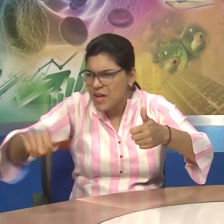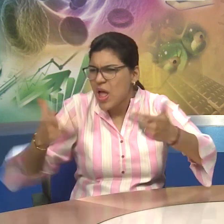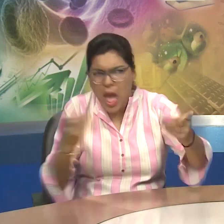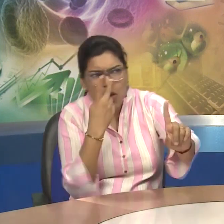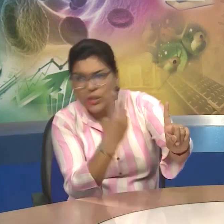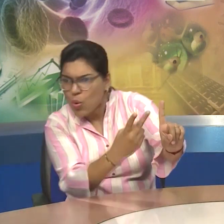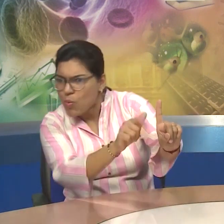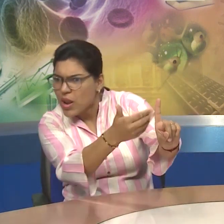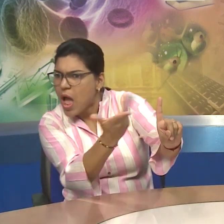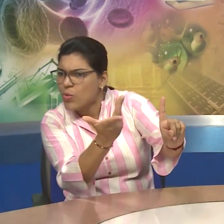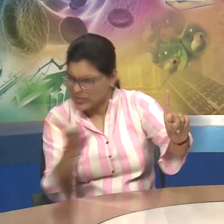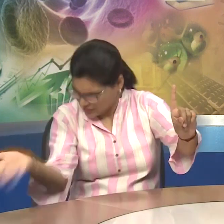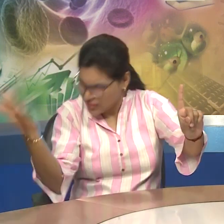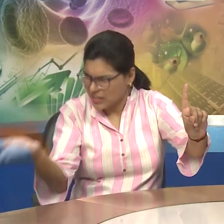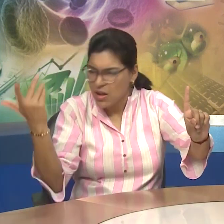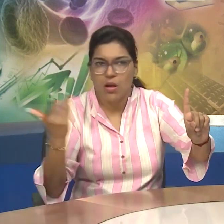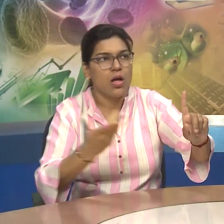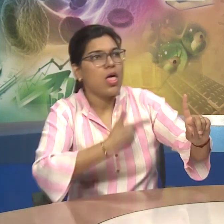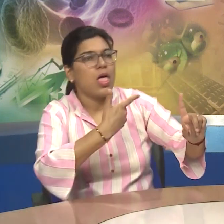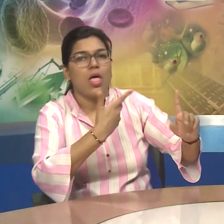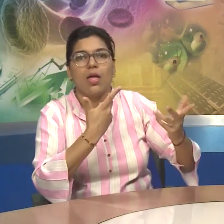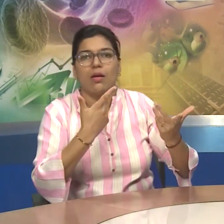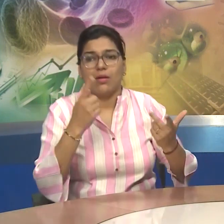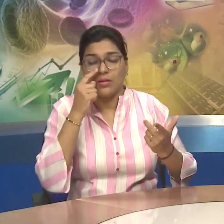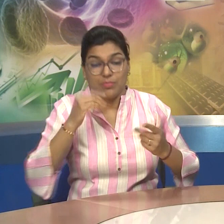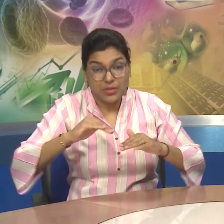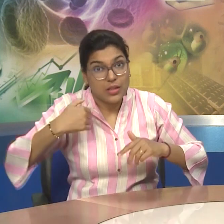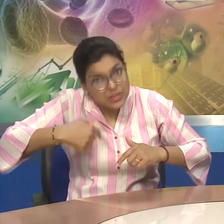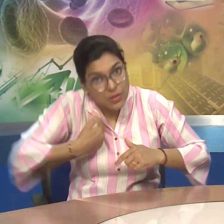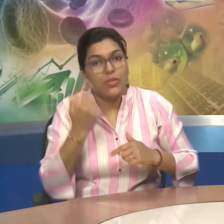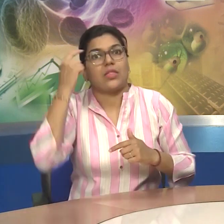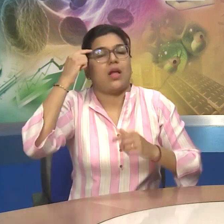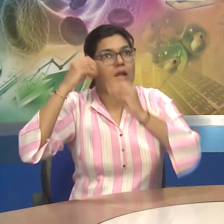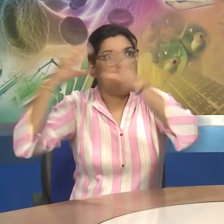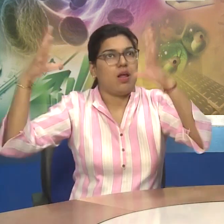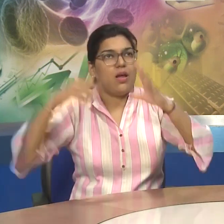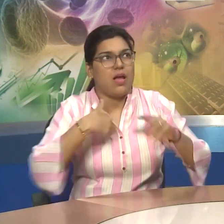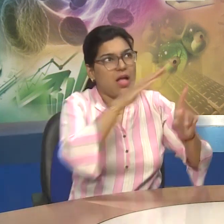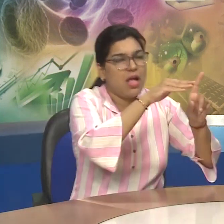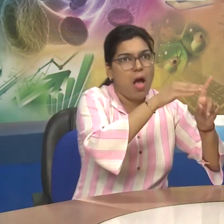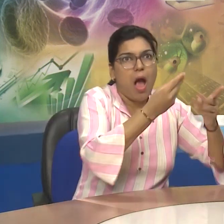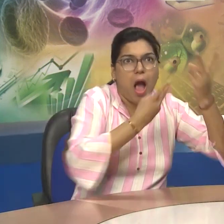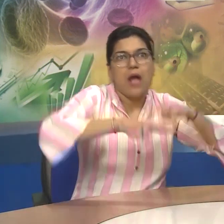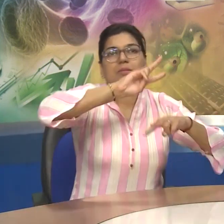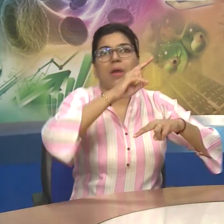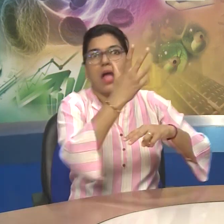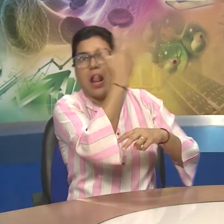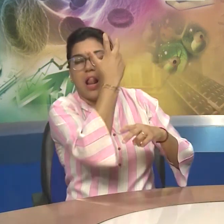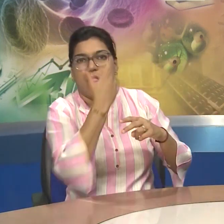Major Role Inability To Make Communication With Parents Makes Students